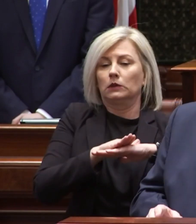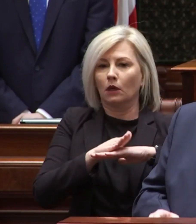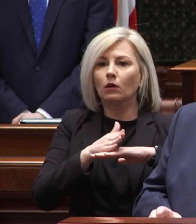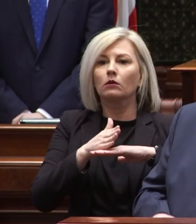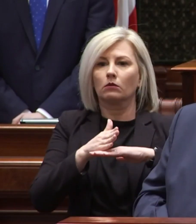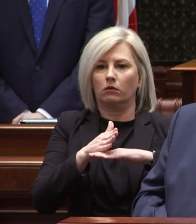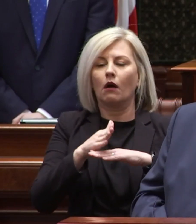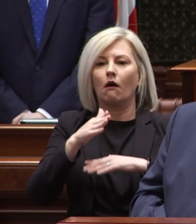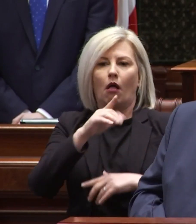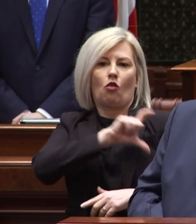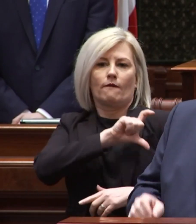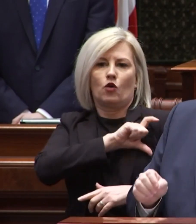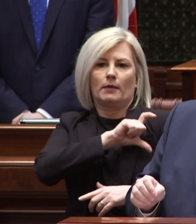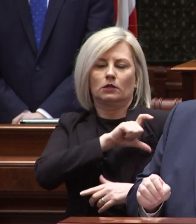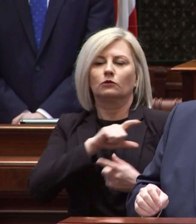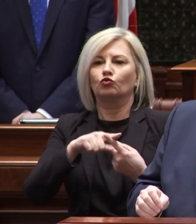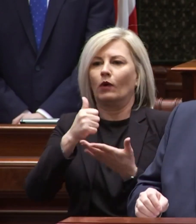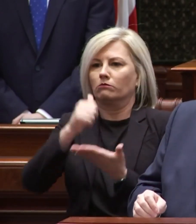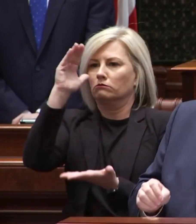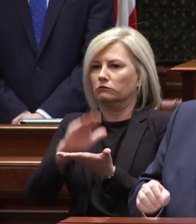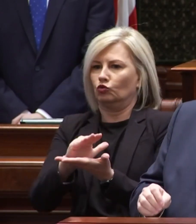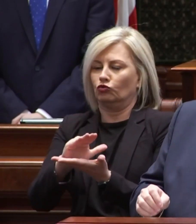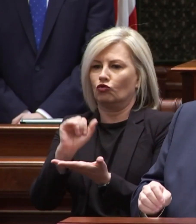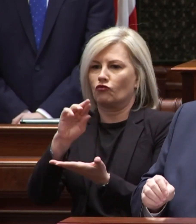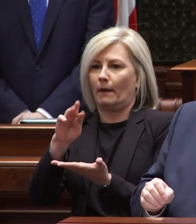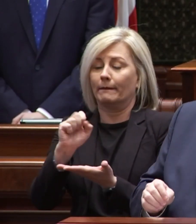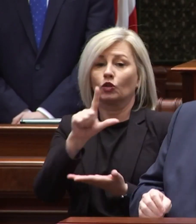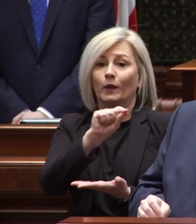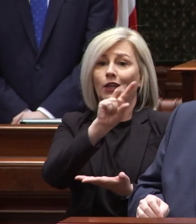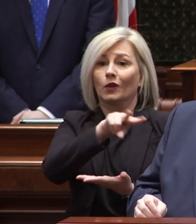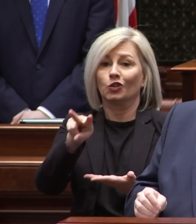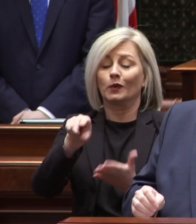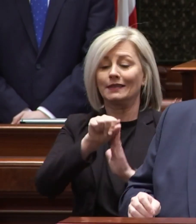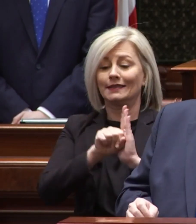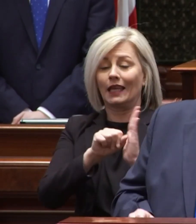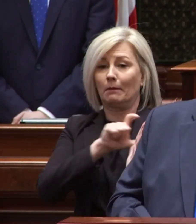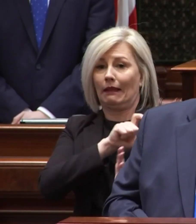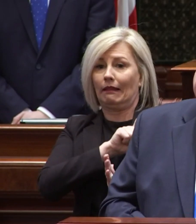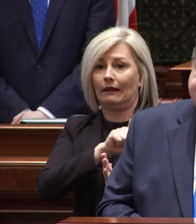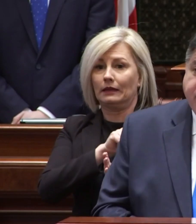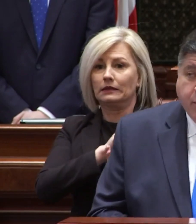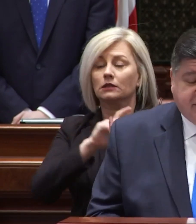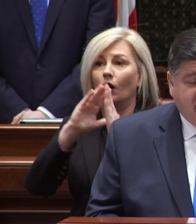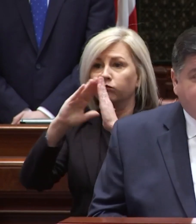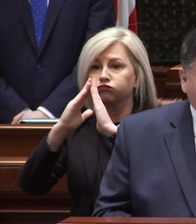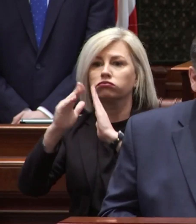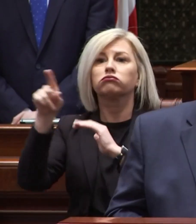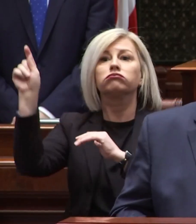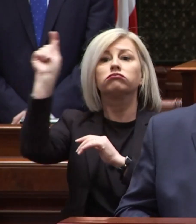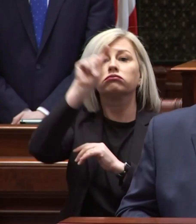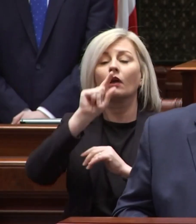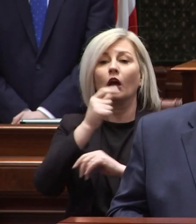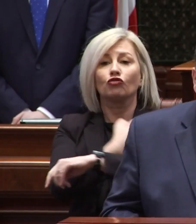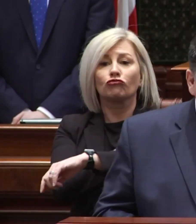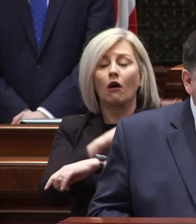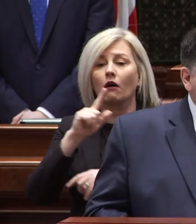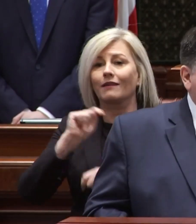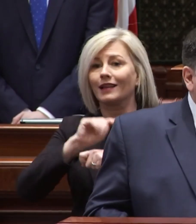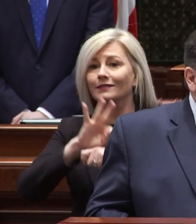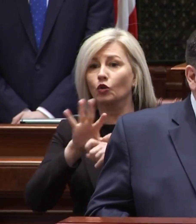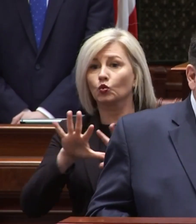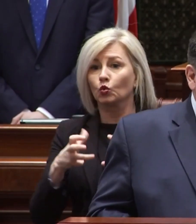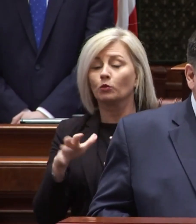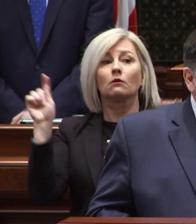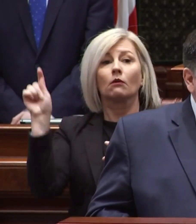enforcement to reduce crime in 2022 illinois state police's metropolitan enforcement groups and drug task forces